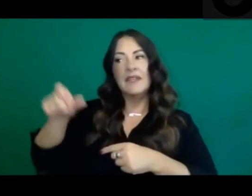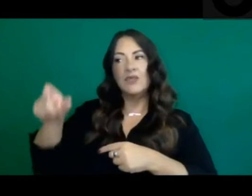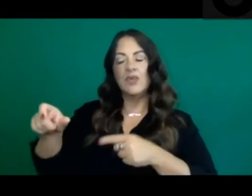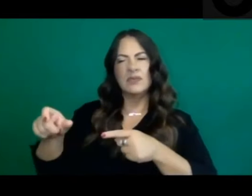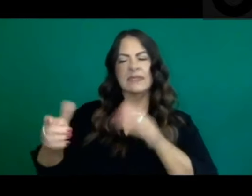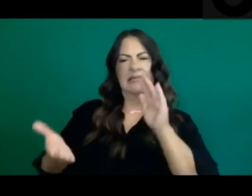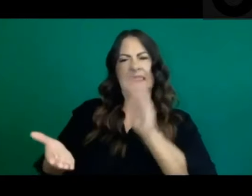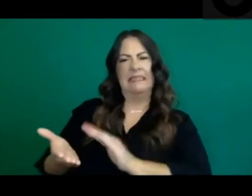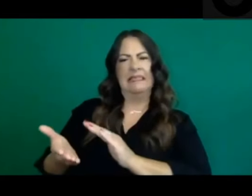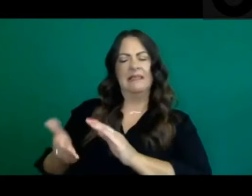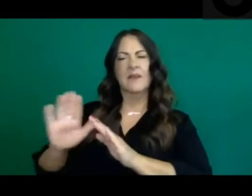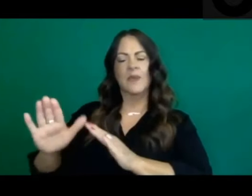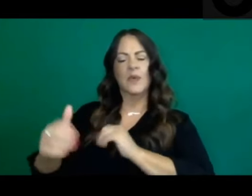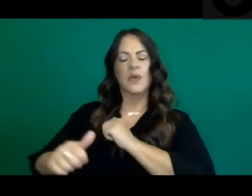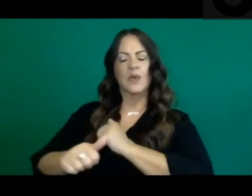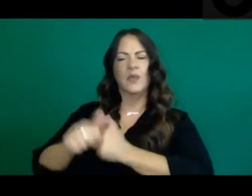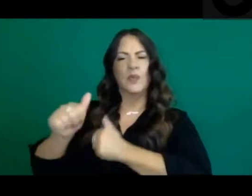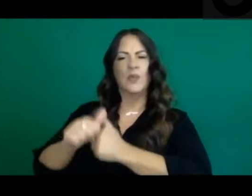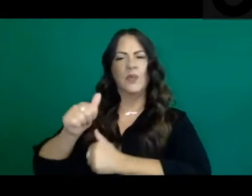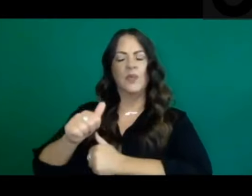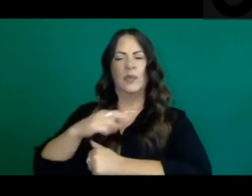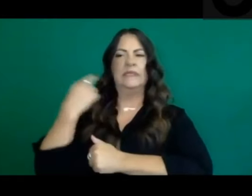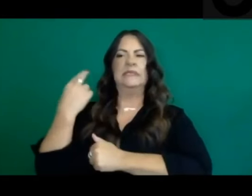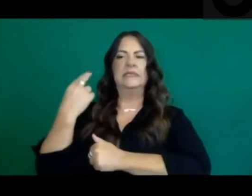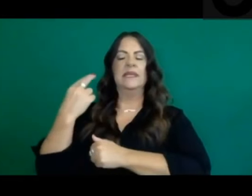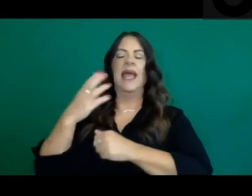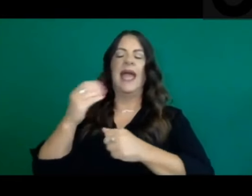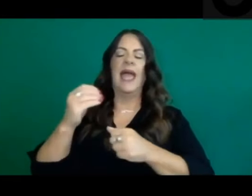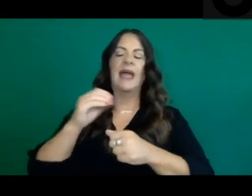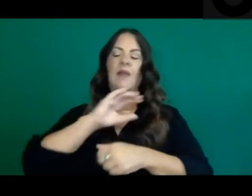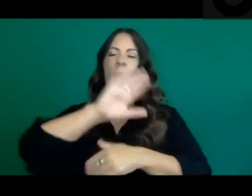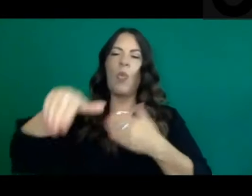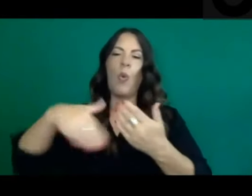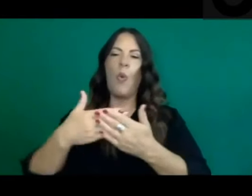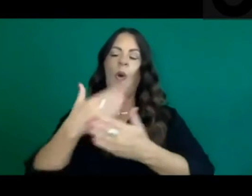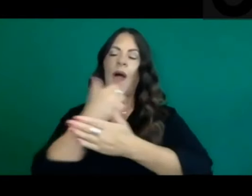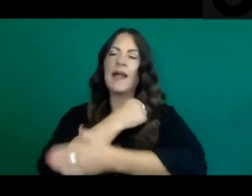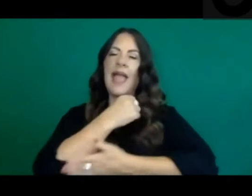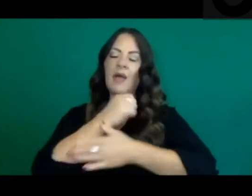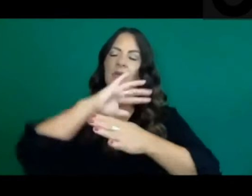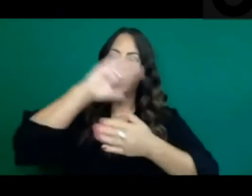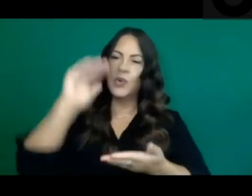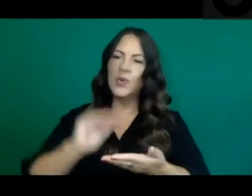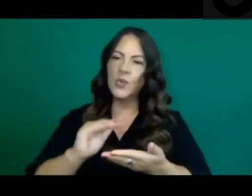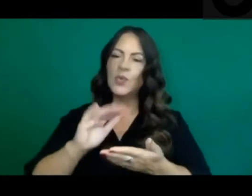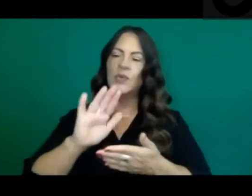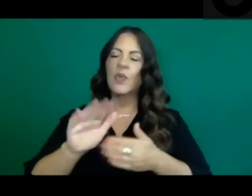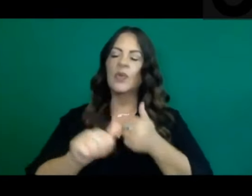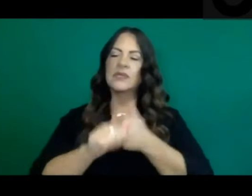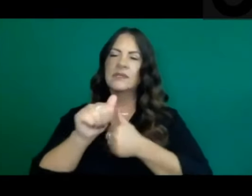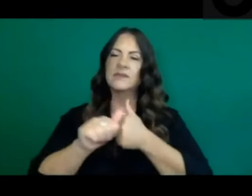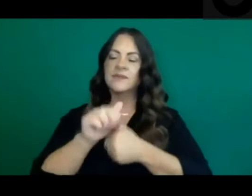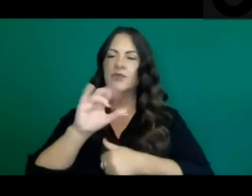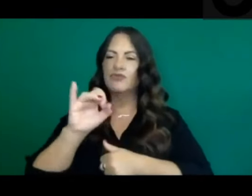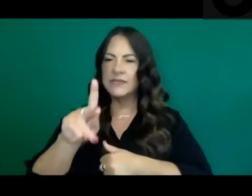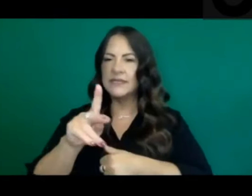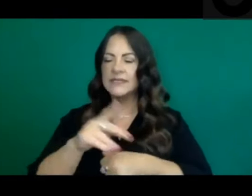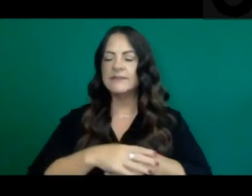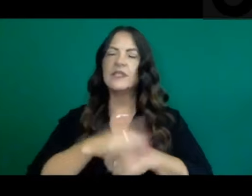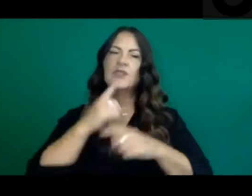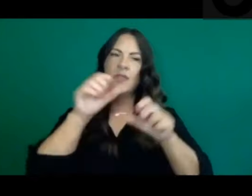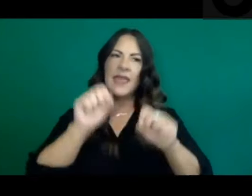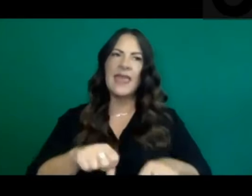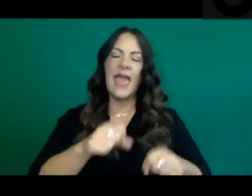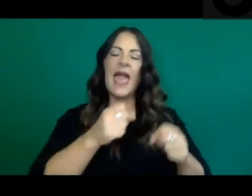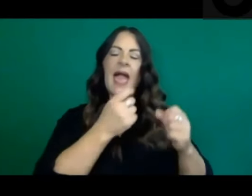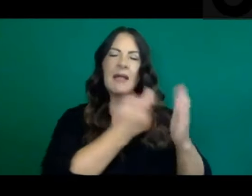counties as a whole have a lower rate of transmission happening as a result coming off the county data monitoring list. In